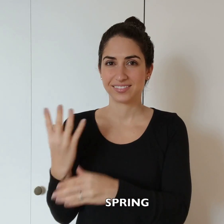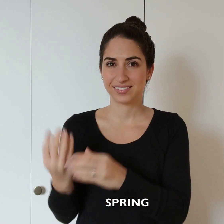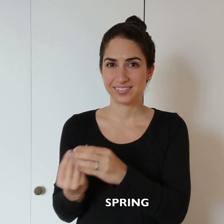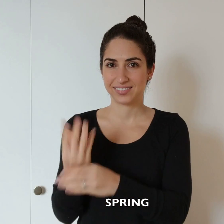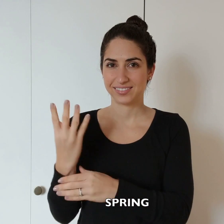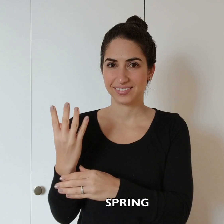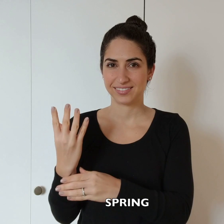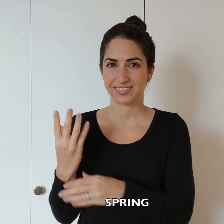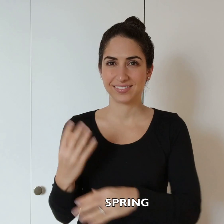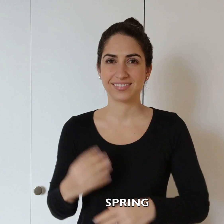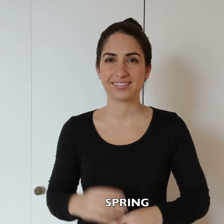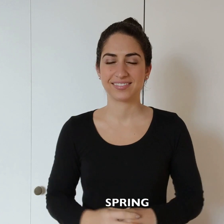SPRING.